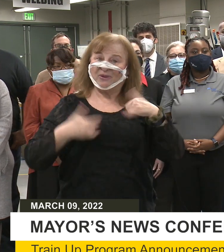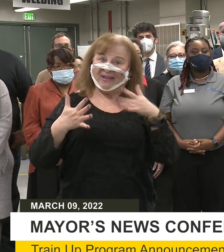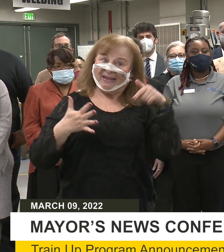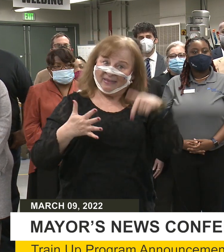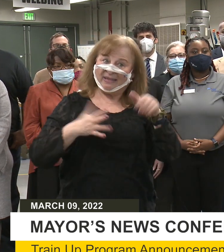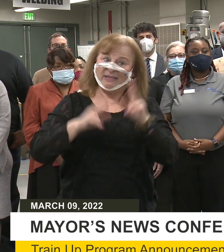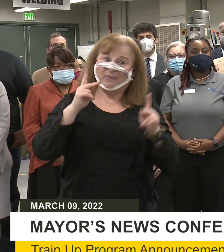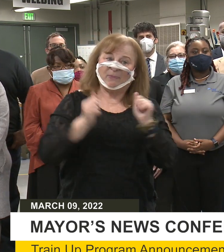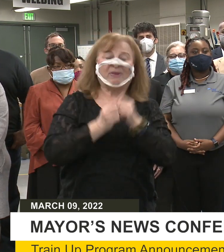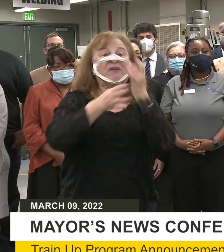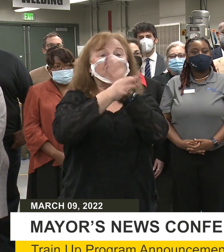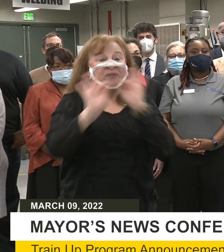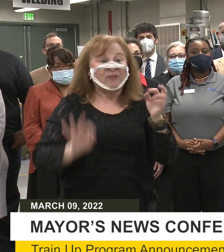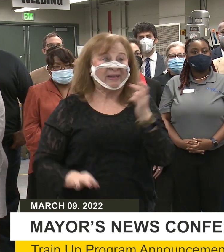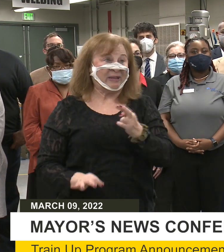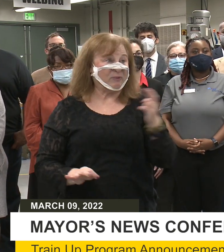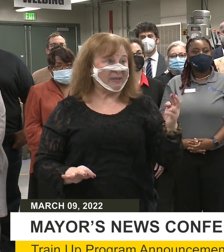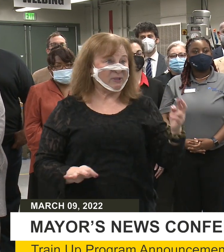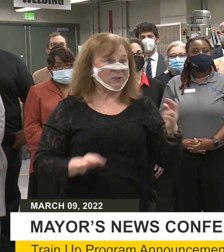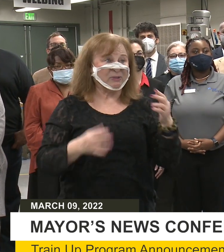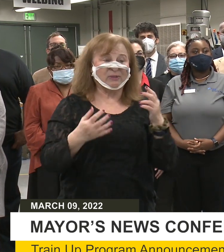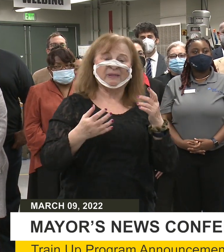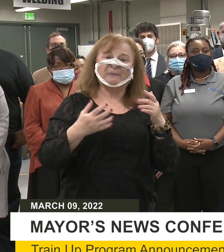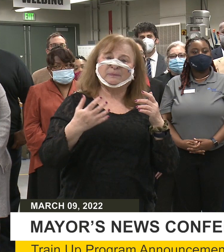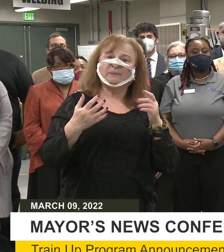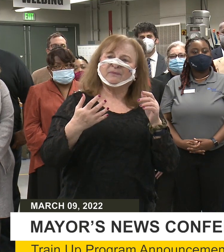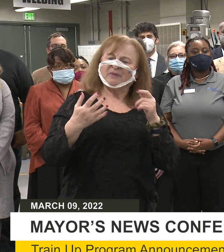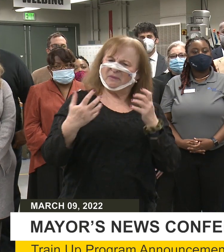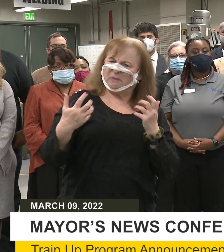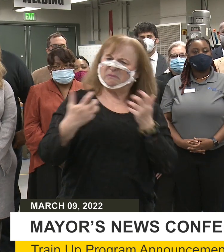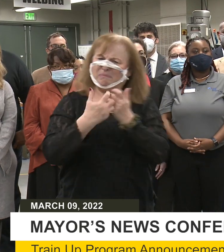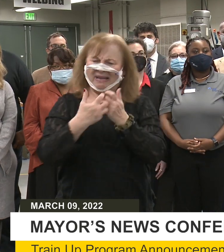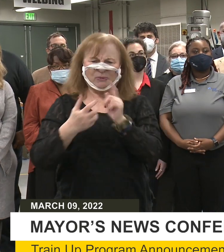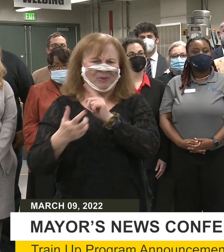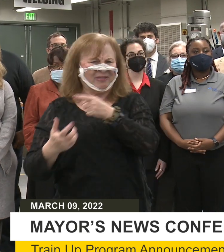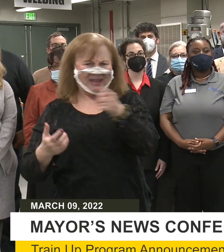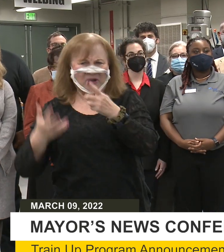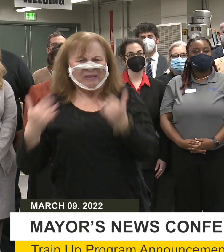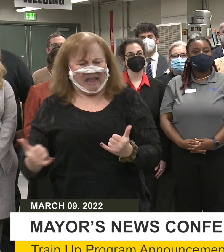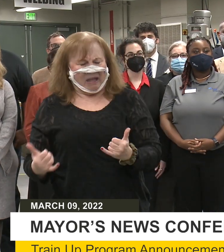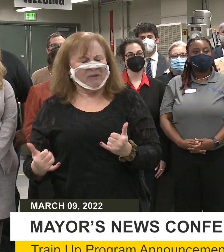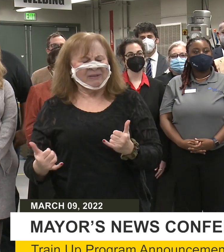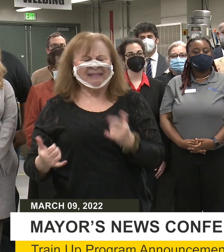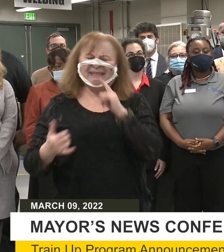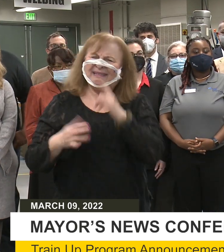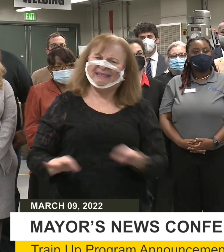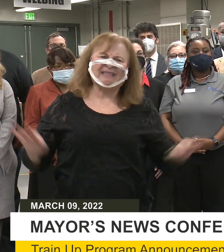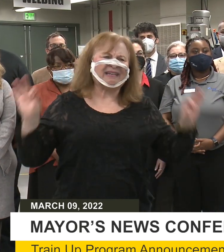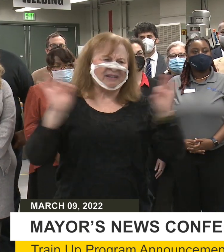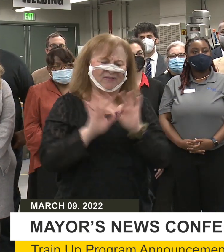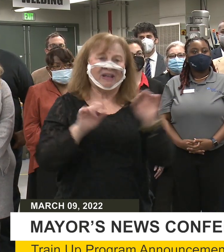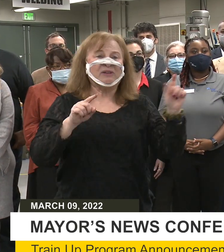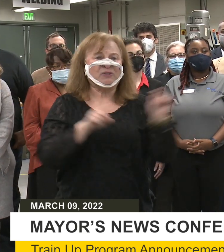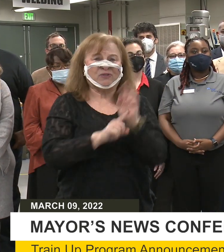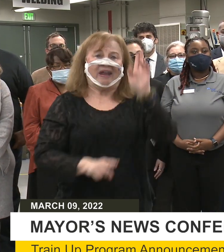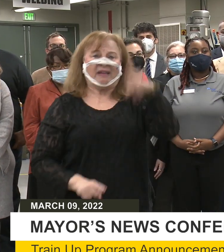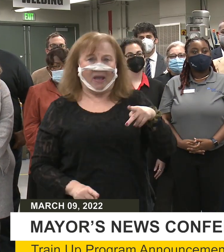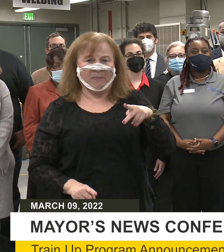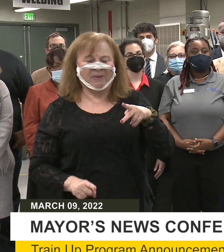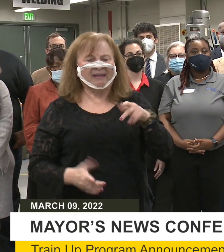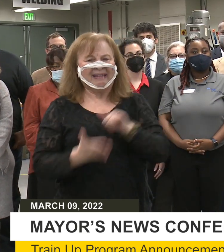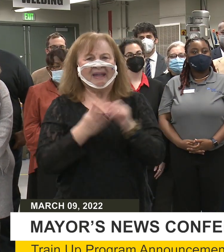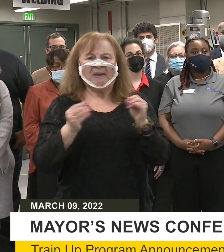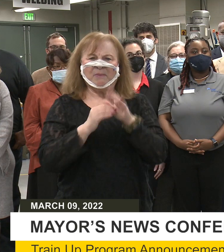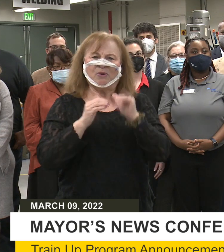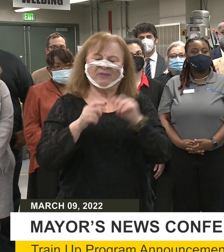them with free resources that will meet them where they are, right where they are, is so significant. Train-up is